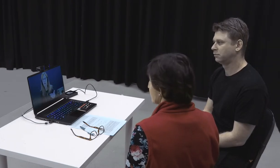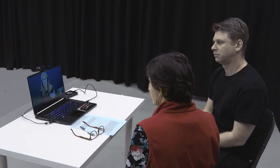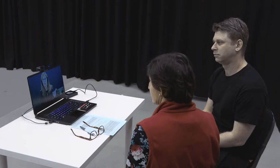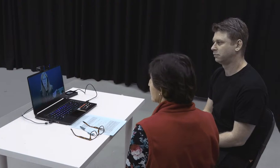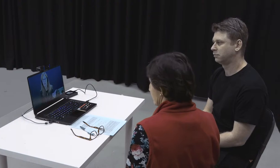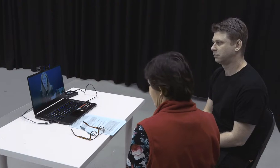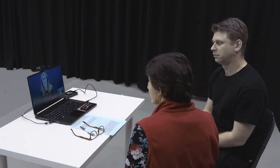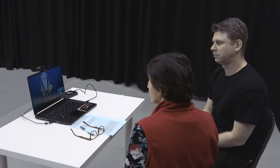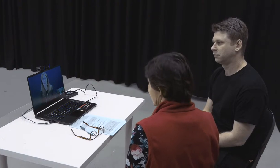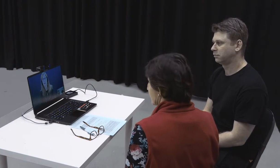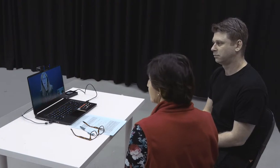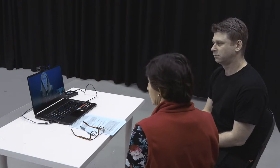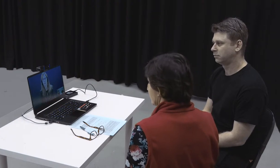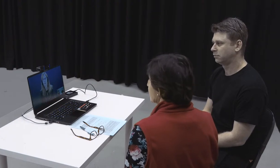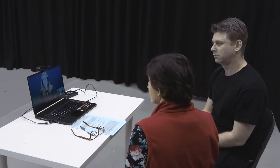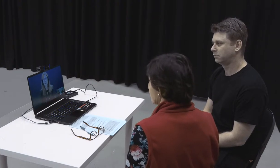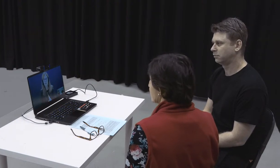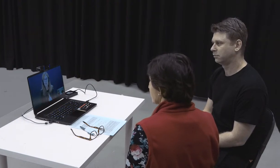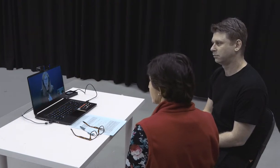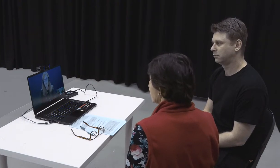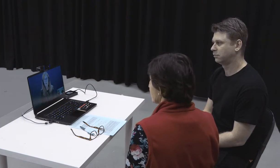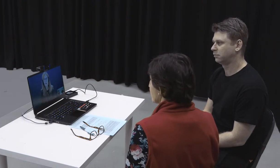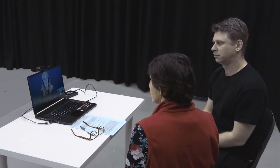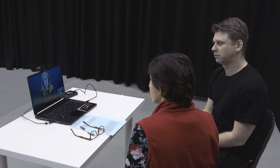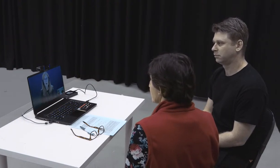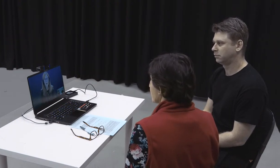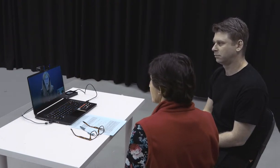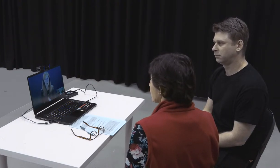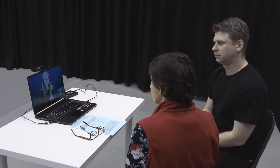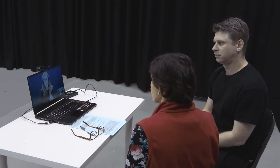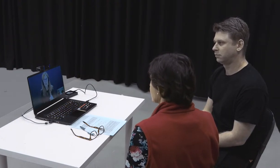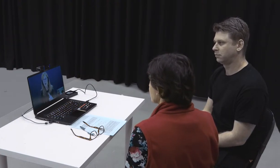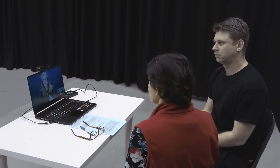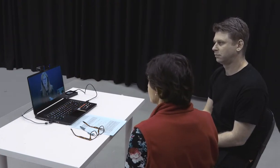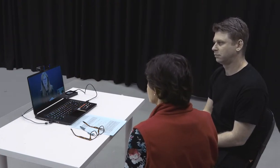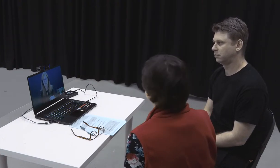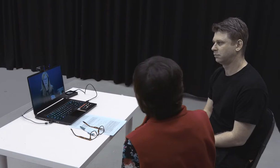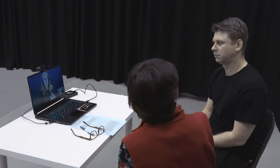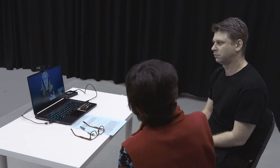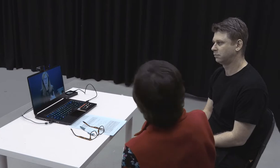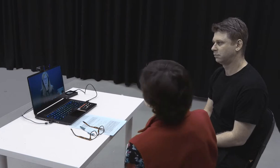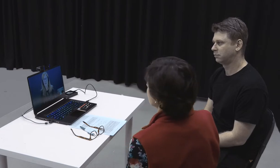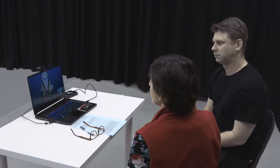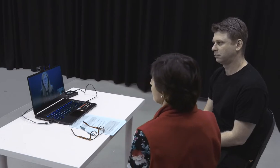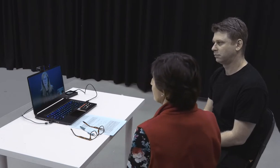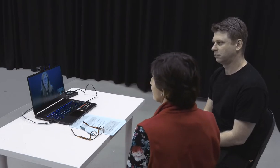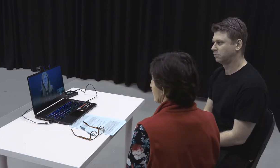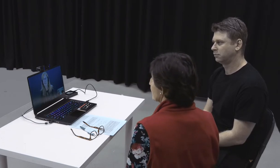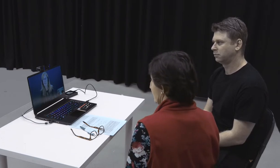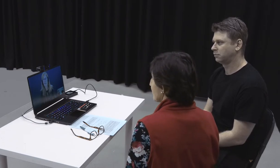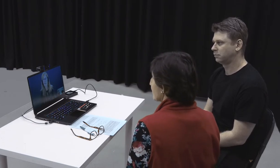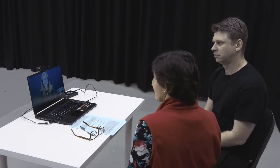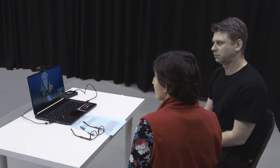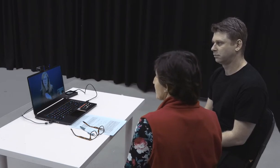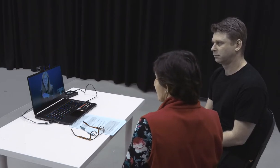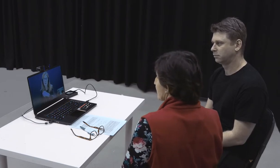okay at the moment, but I might need to do that. And also, I wonder if you don't mind, that window behind you is actually very glaring and difficult